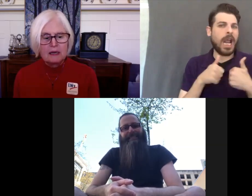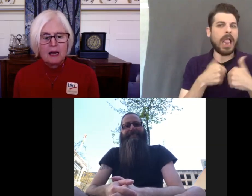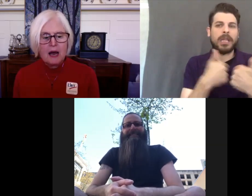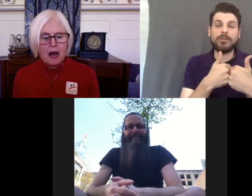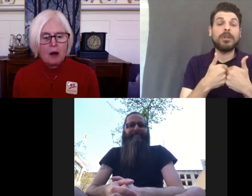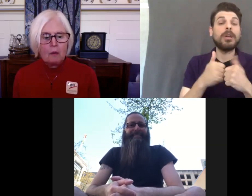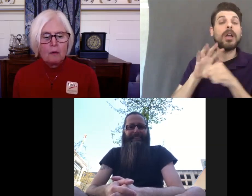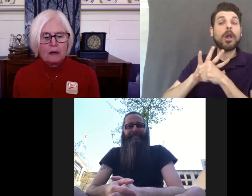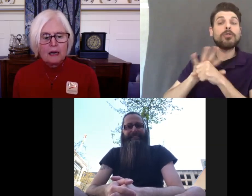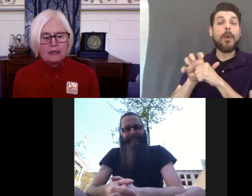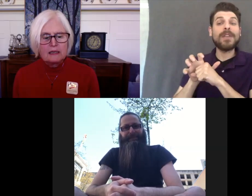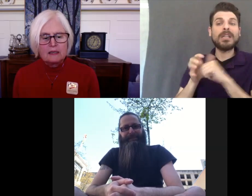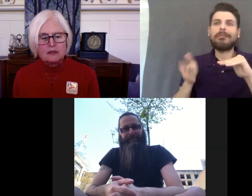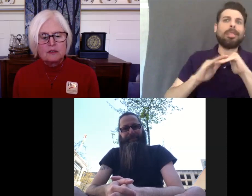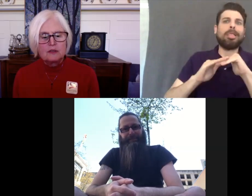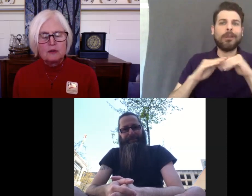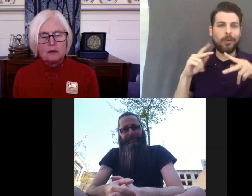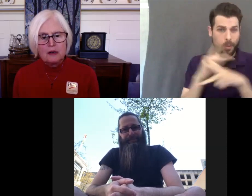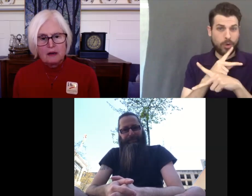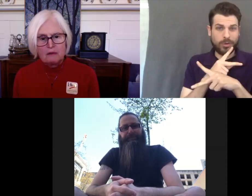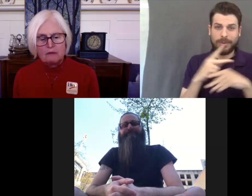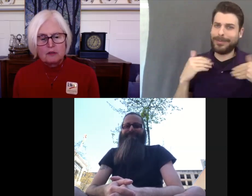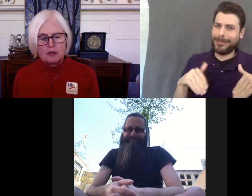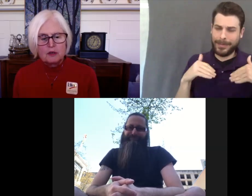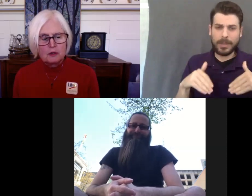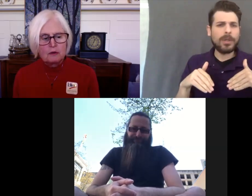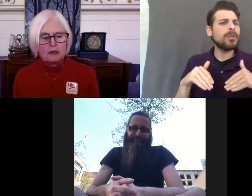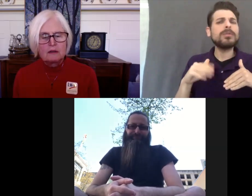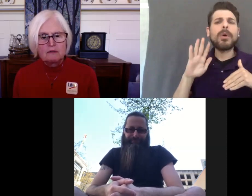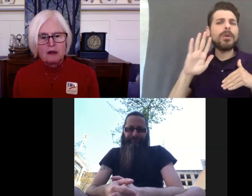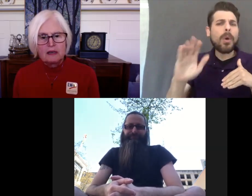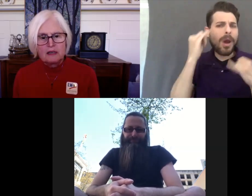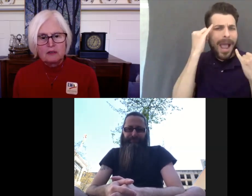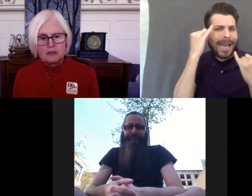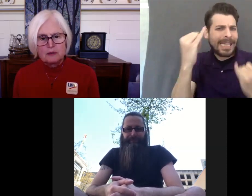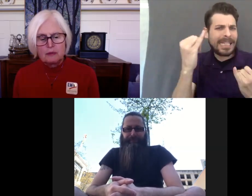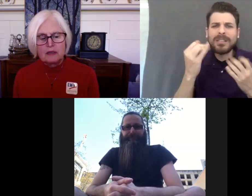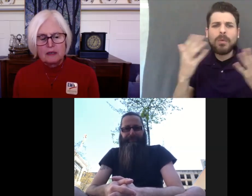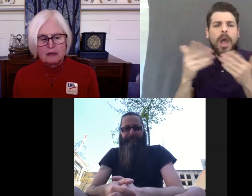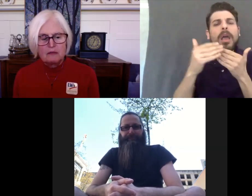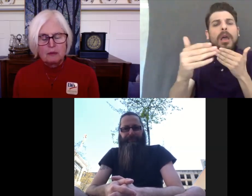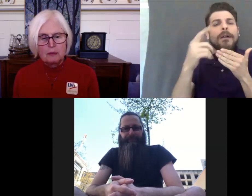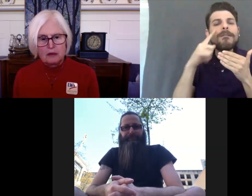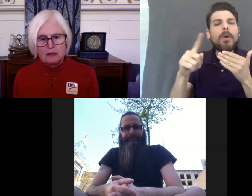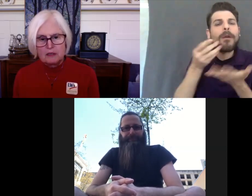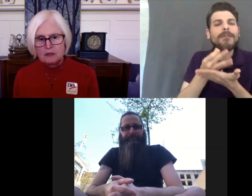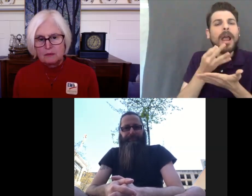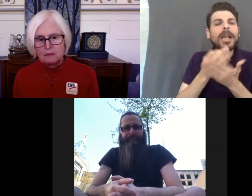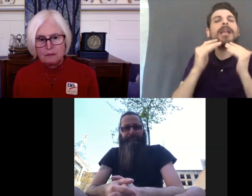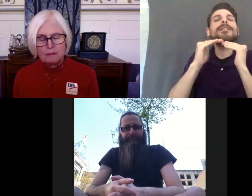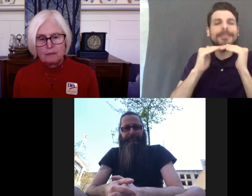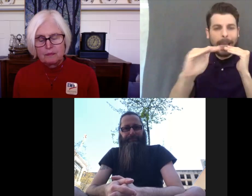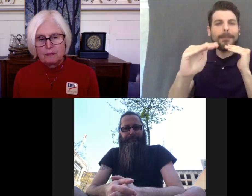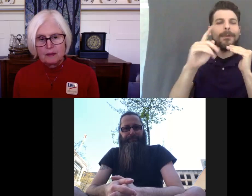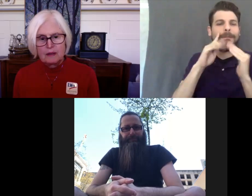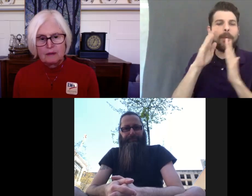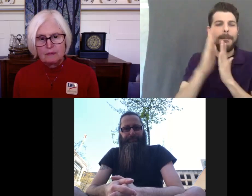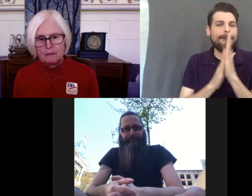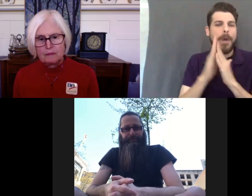pandemic. What ideas do you have for securing the financial stability of the park system?